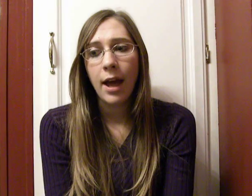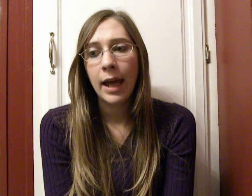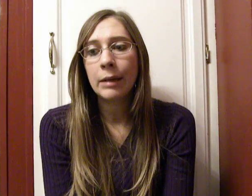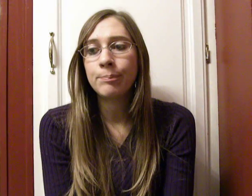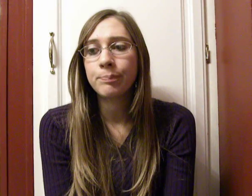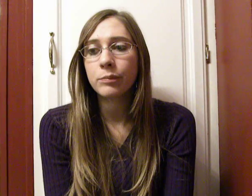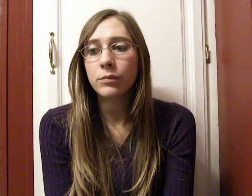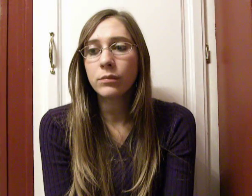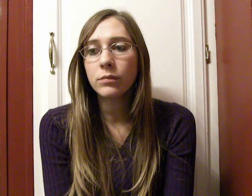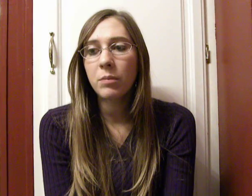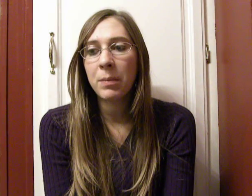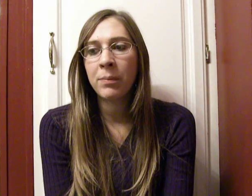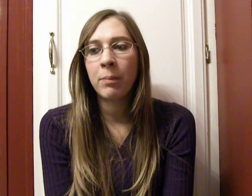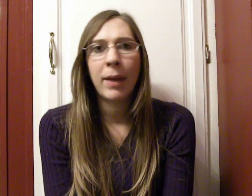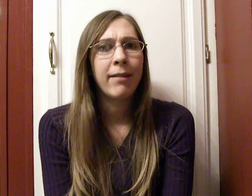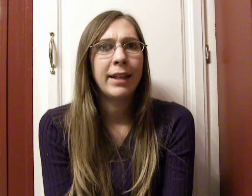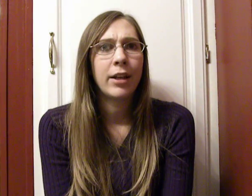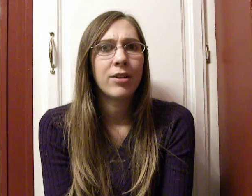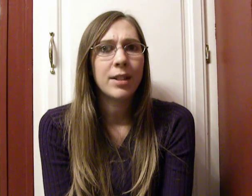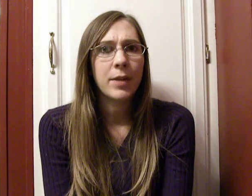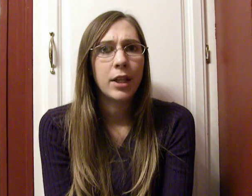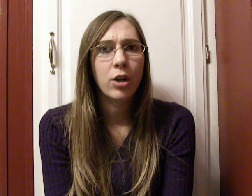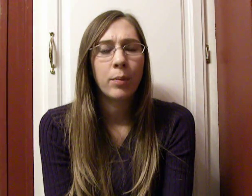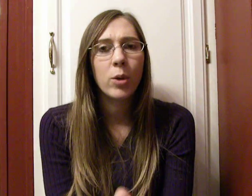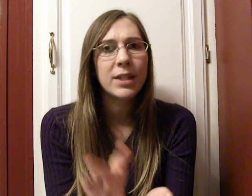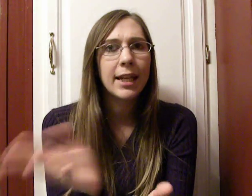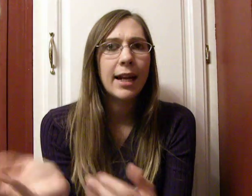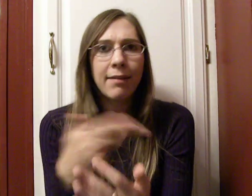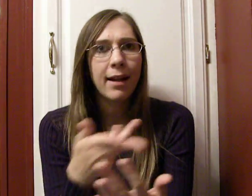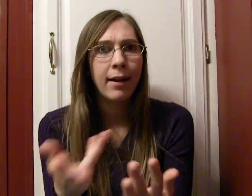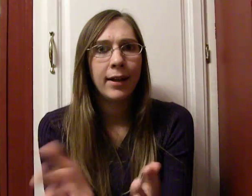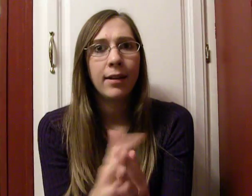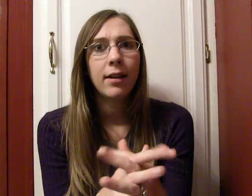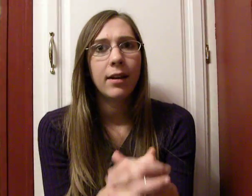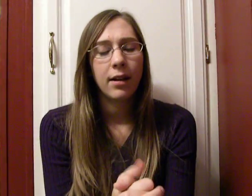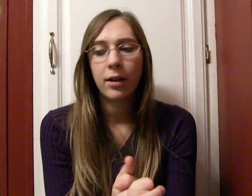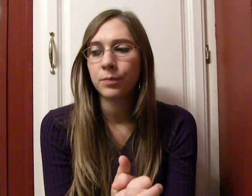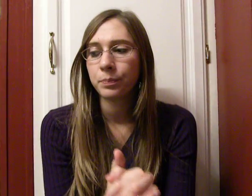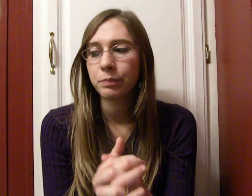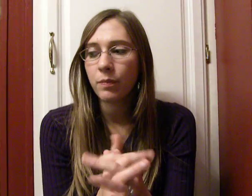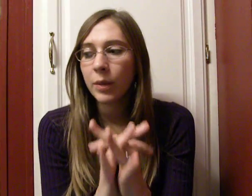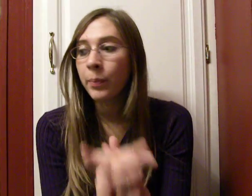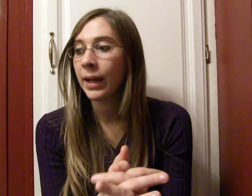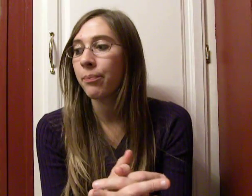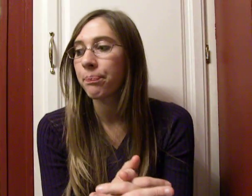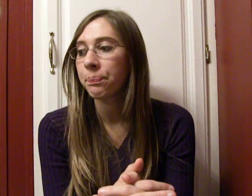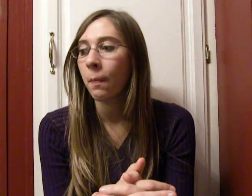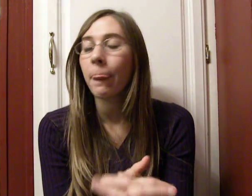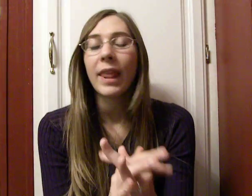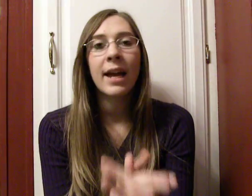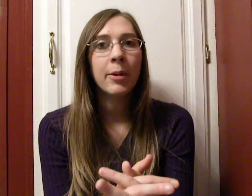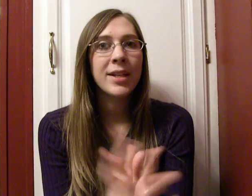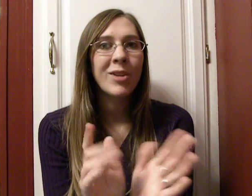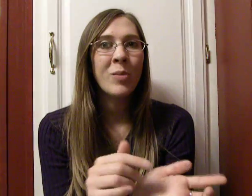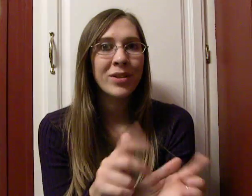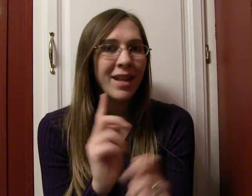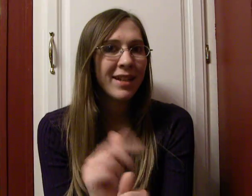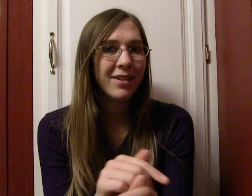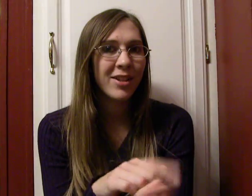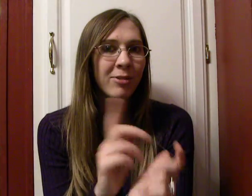And maybe mailing it or something or posting it online. Um, but, anyways, I will post that link to